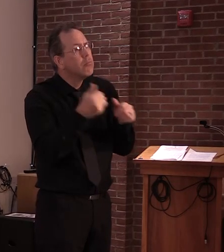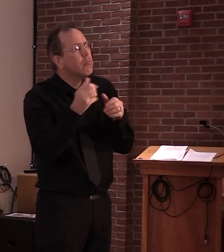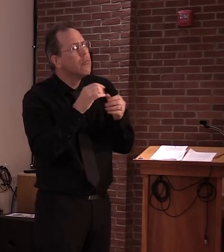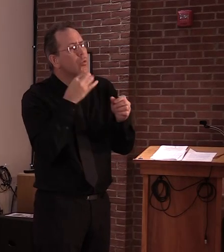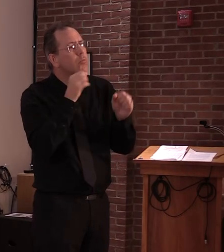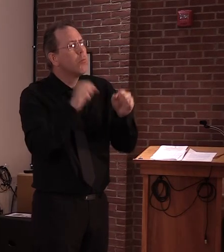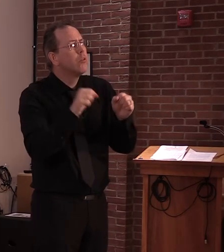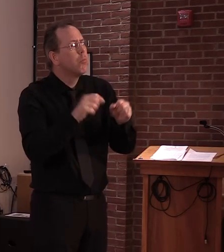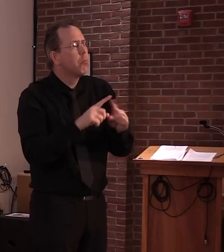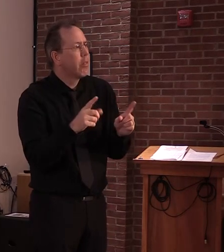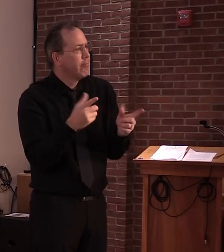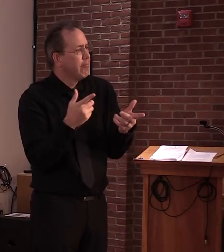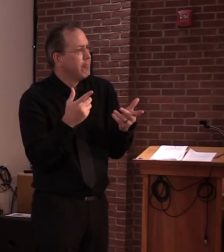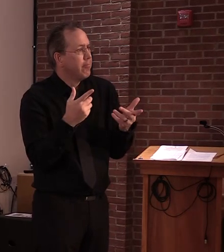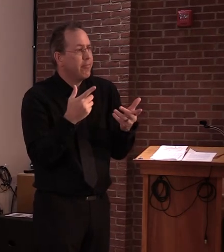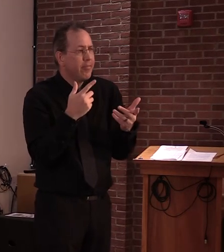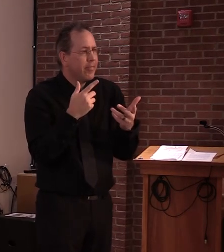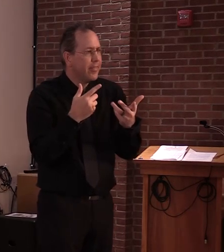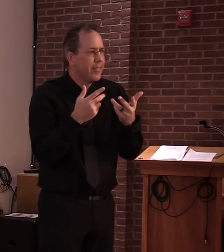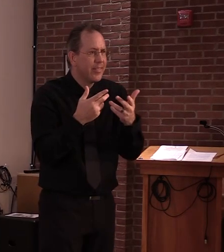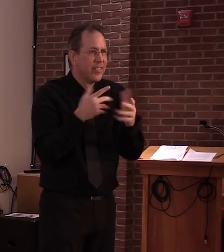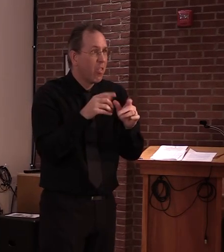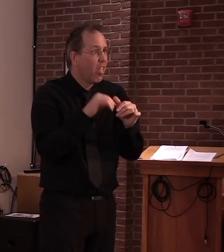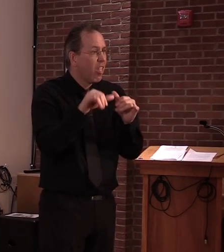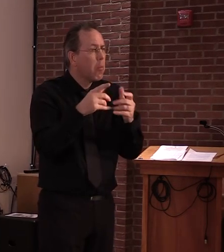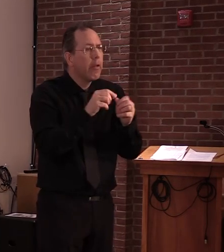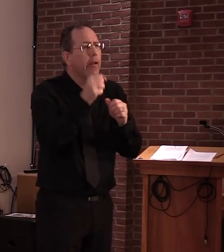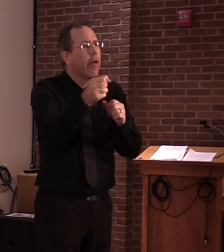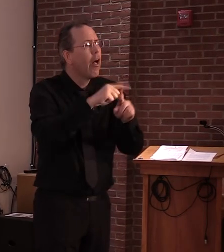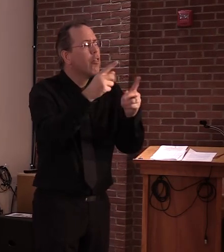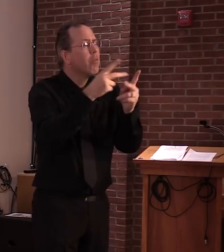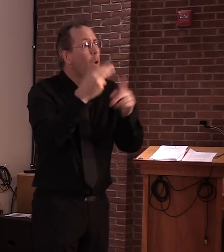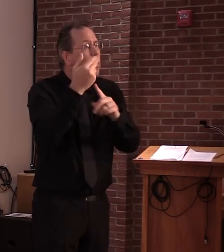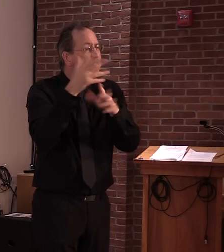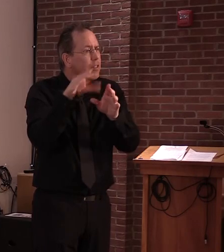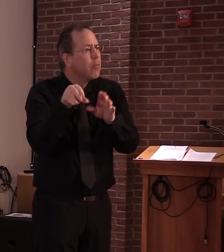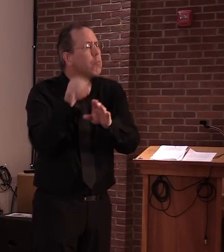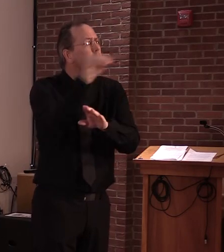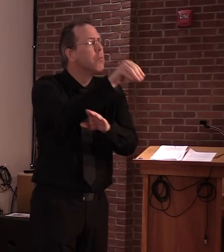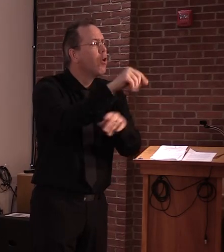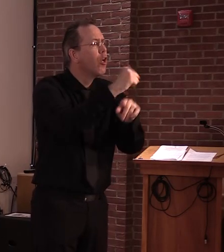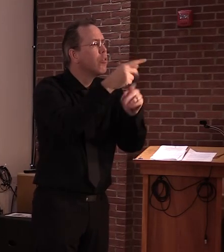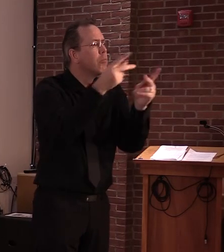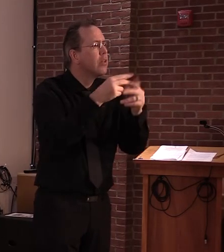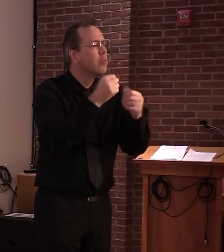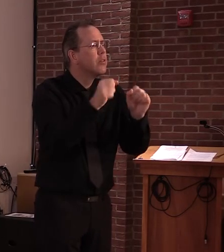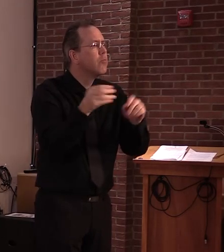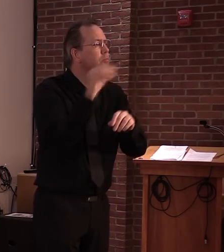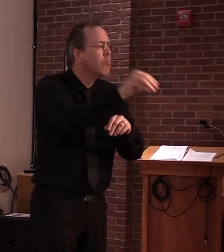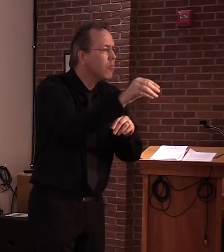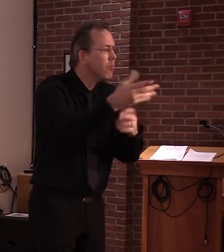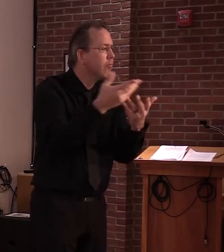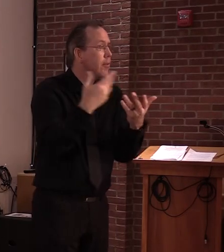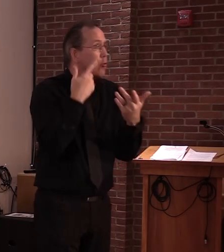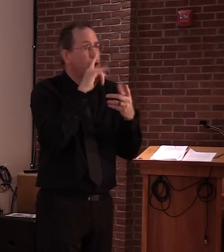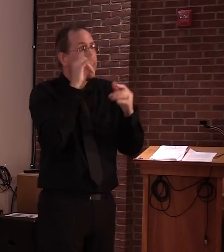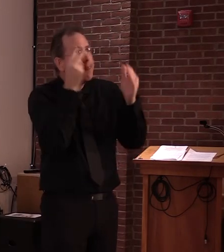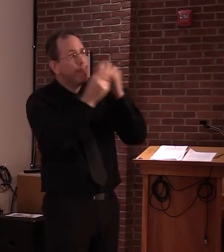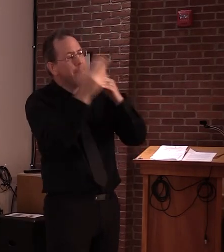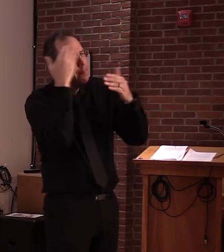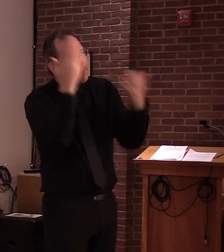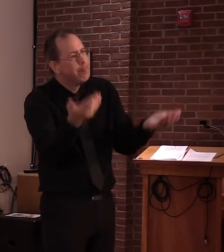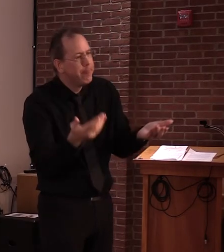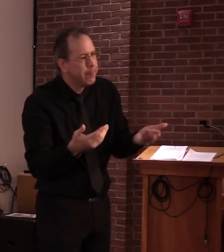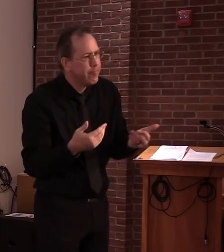like, um, uh, you know, may vary in terms of what we, what we're looking at, but going back to shelters or that